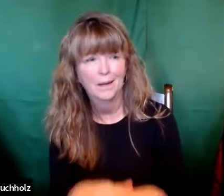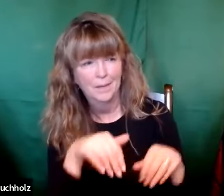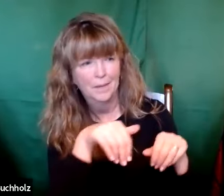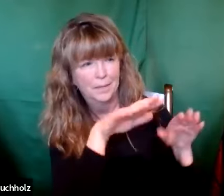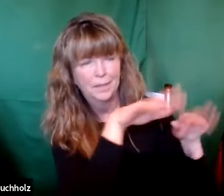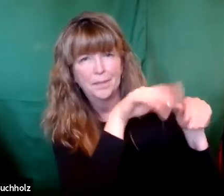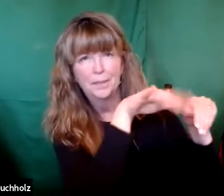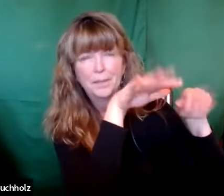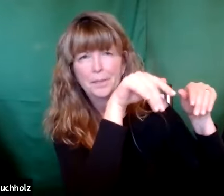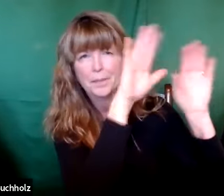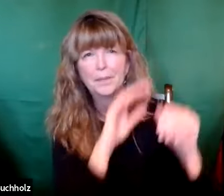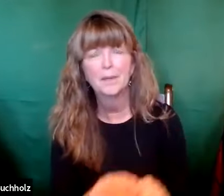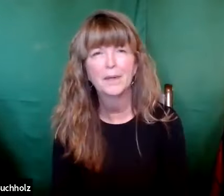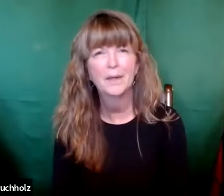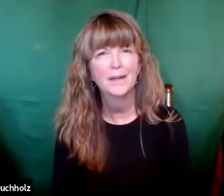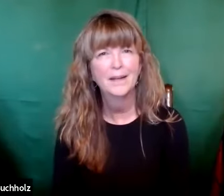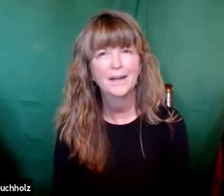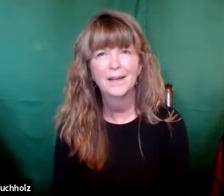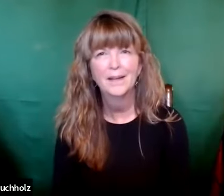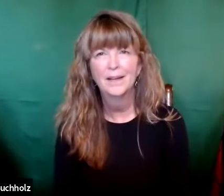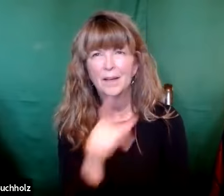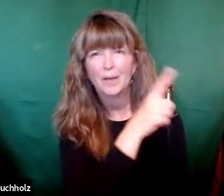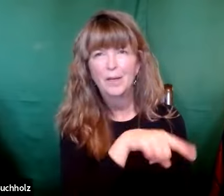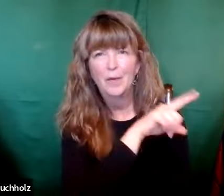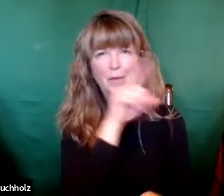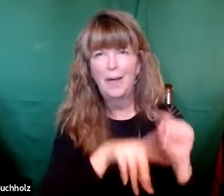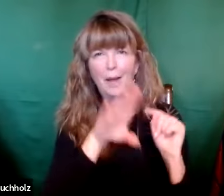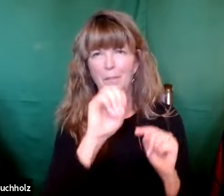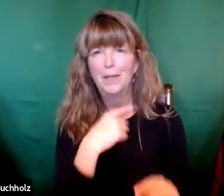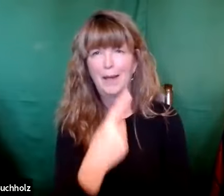Their whole attitude to them was, what do you guys have to tell us? Get out of here.